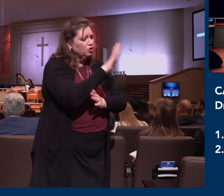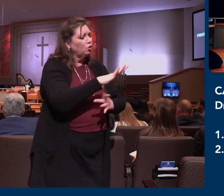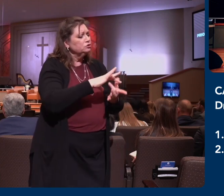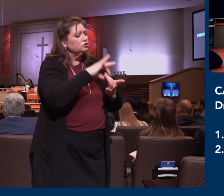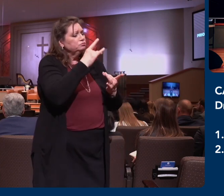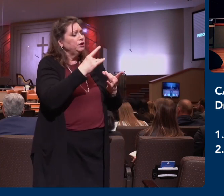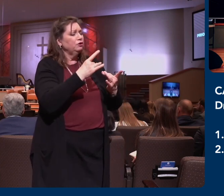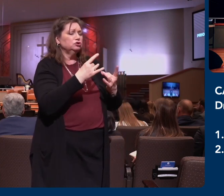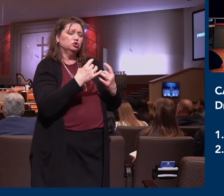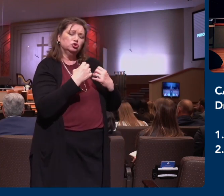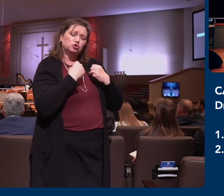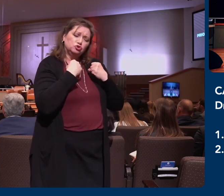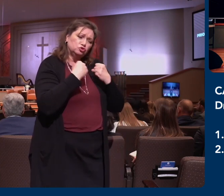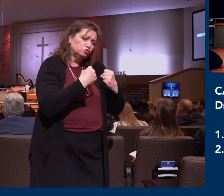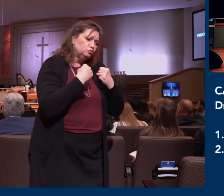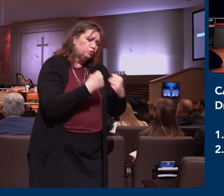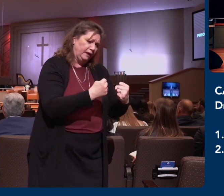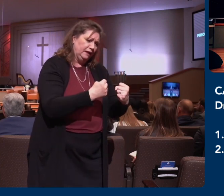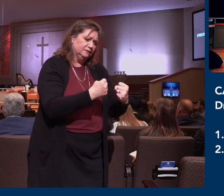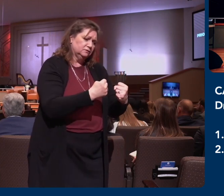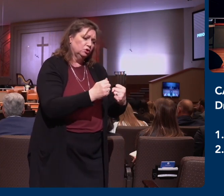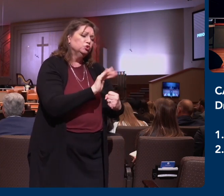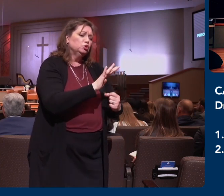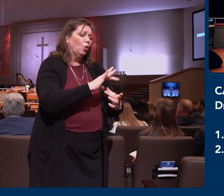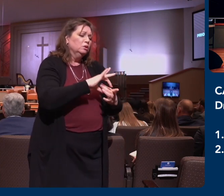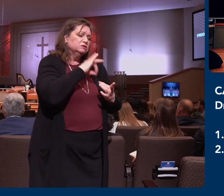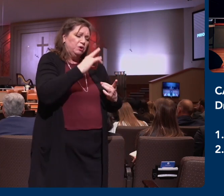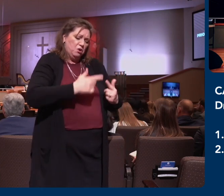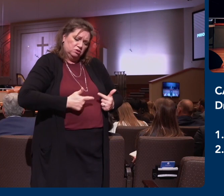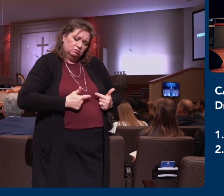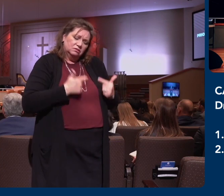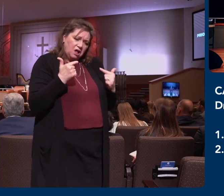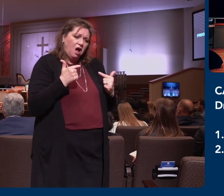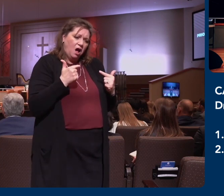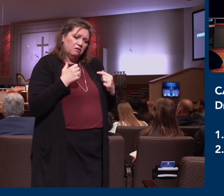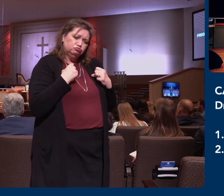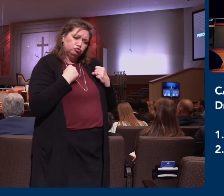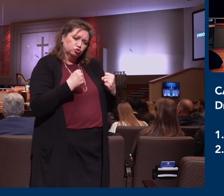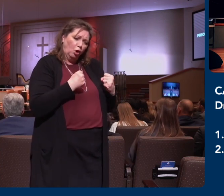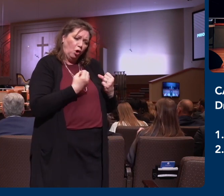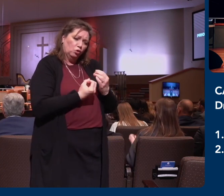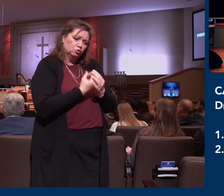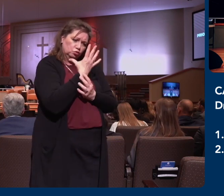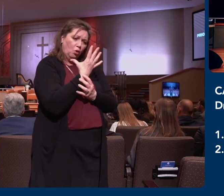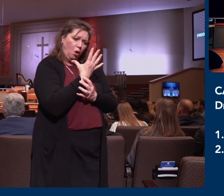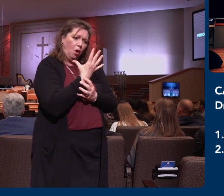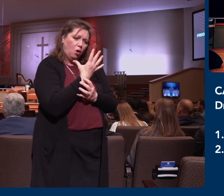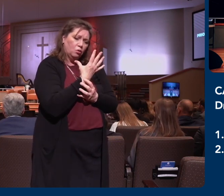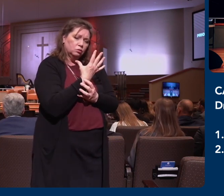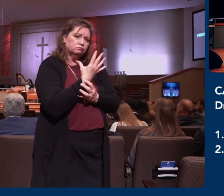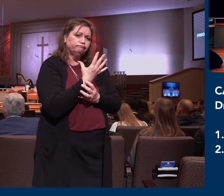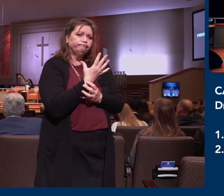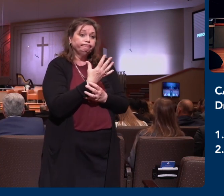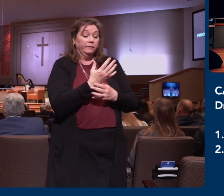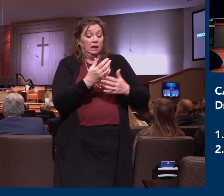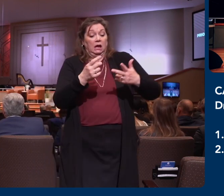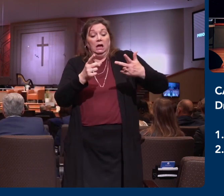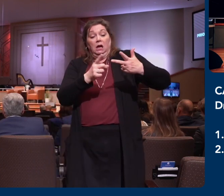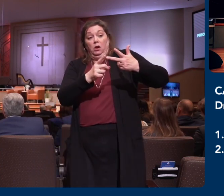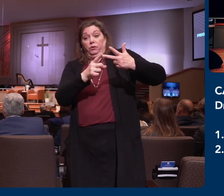the Lord because that's a priority. That showed his care for them. And then number three, and finally tonight, not only do